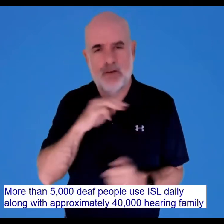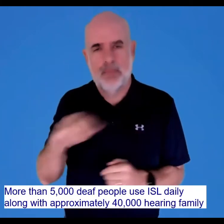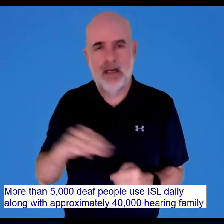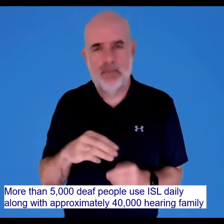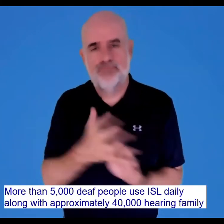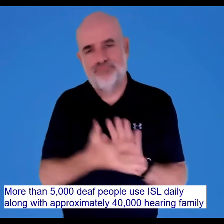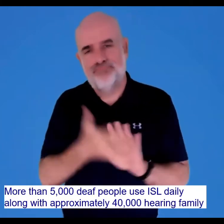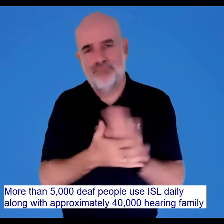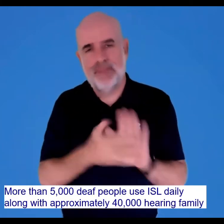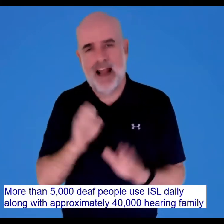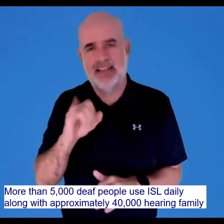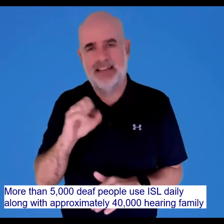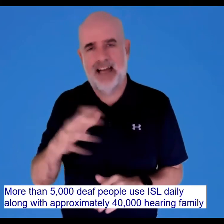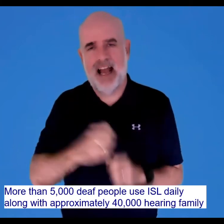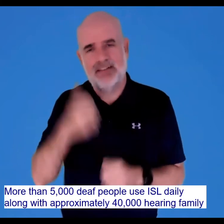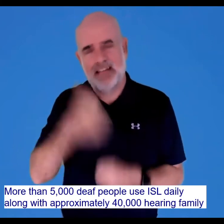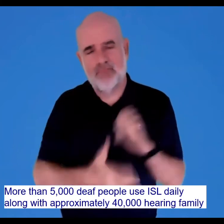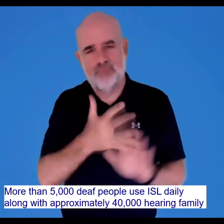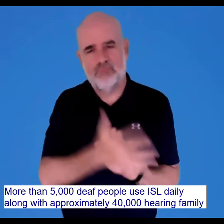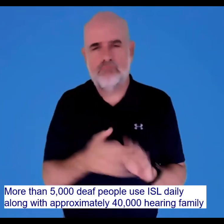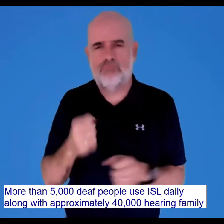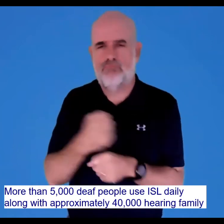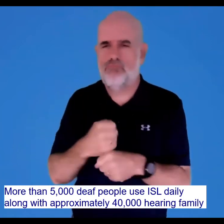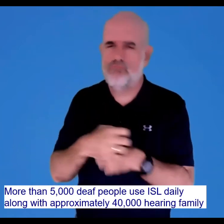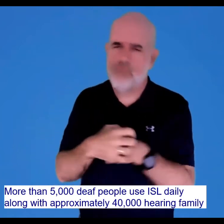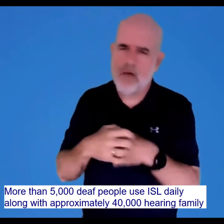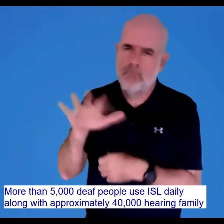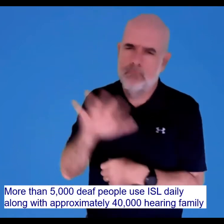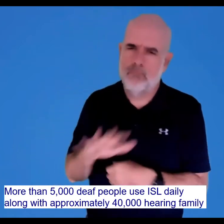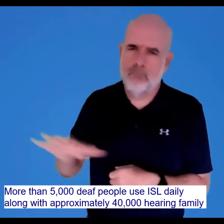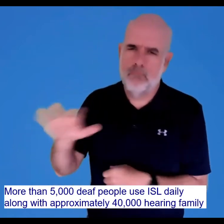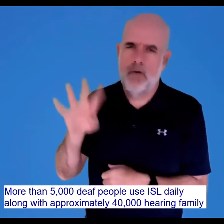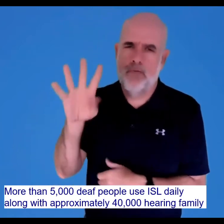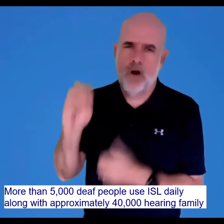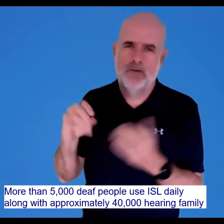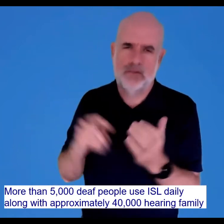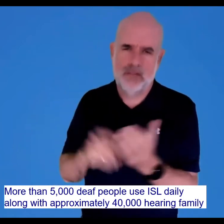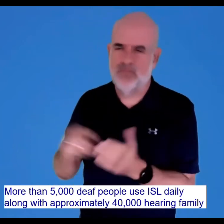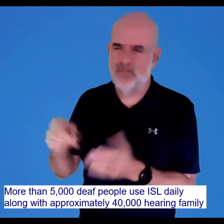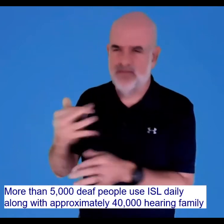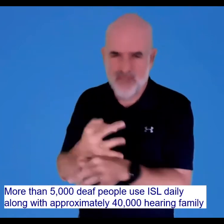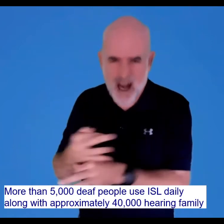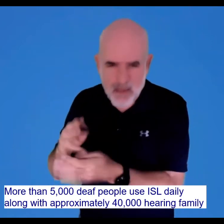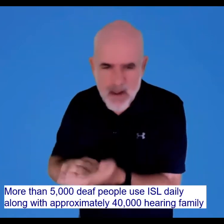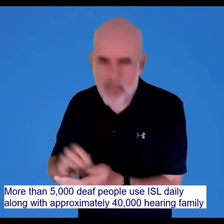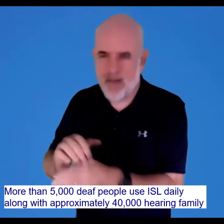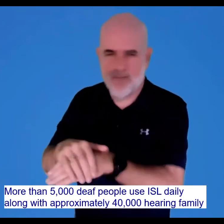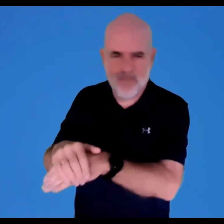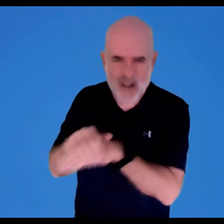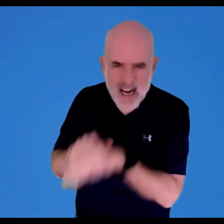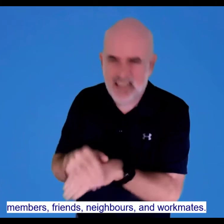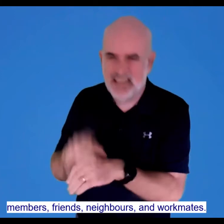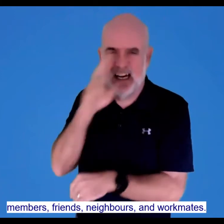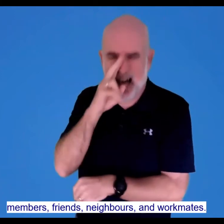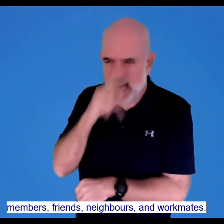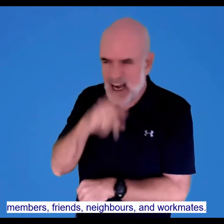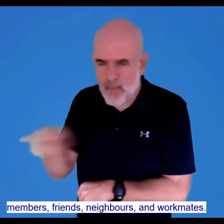More than 5,000 Deaf people use ISL daily, along with approximately 40,000 hearing family members, friends,